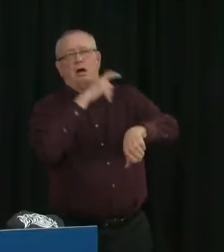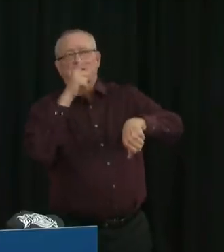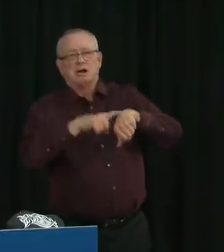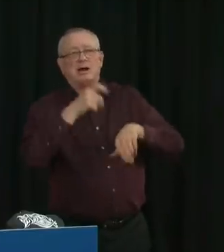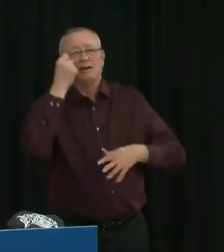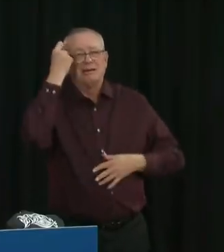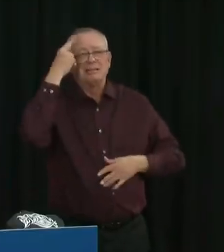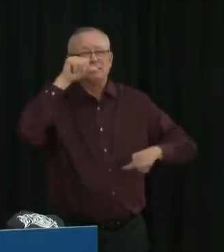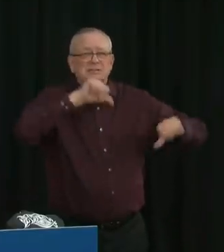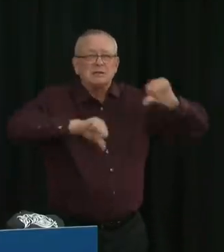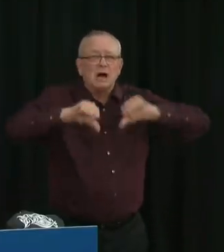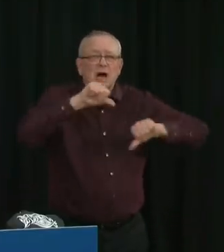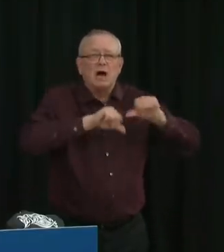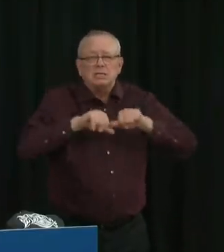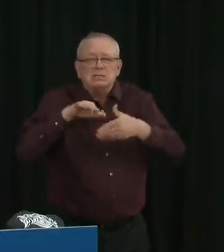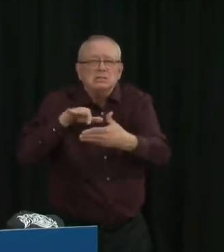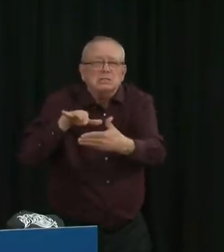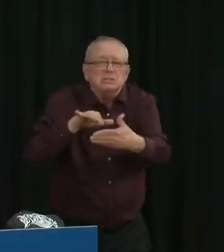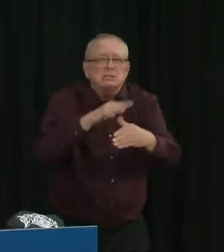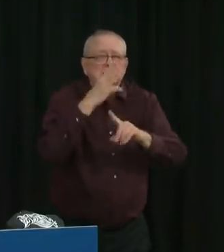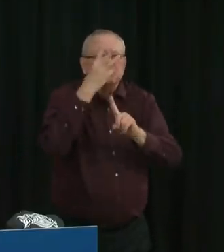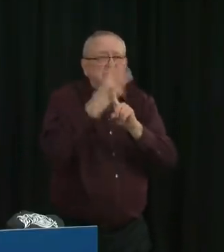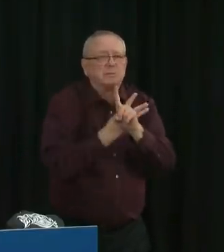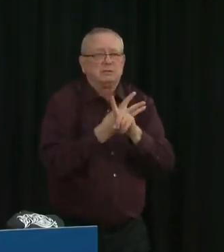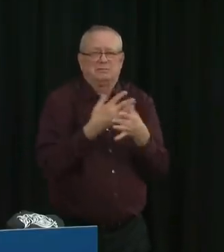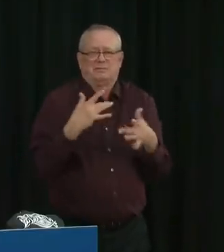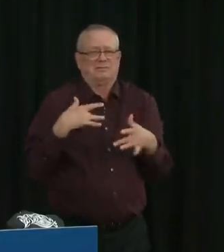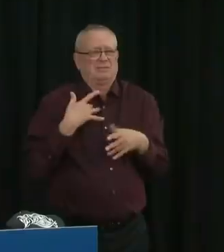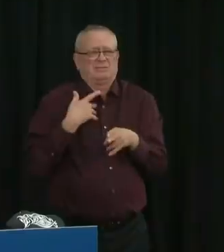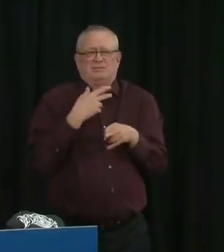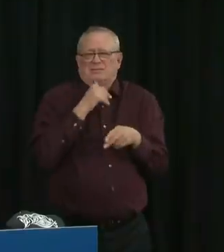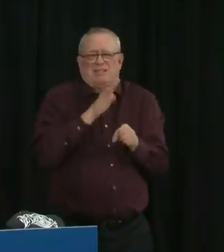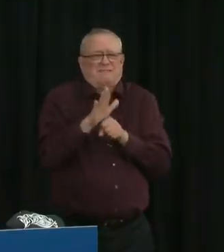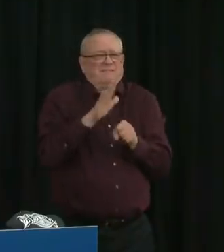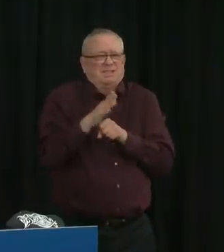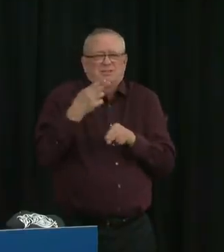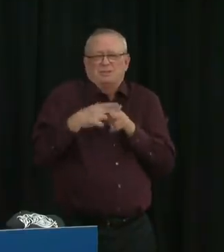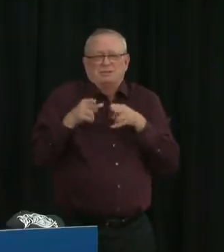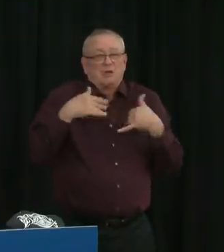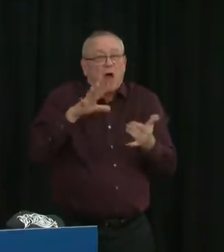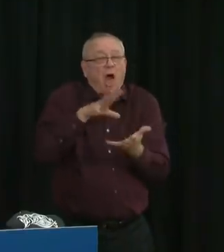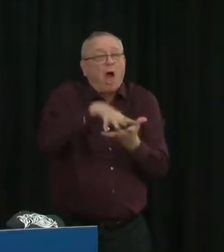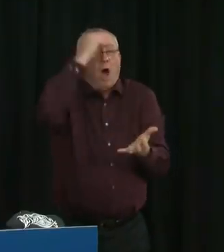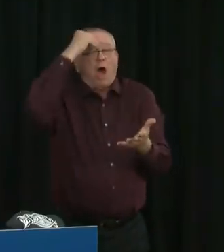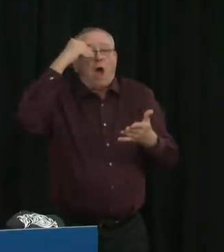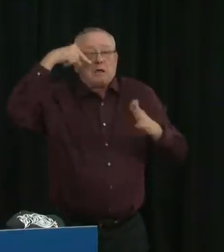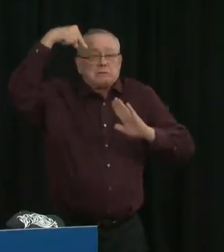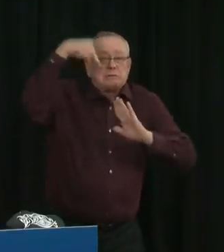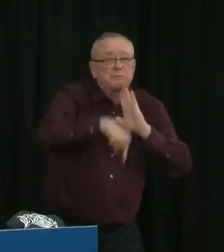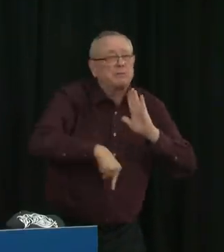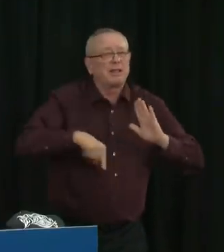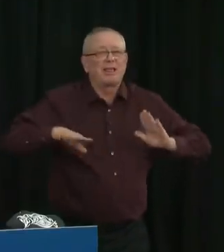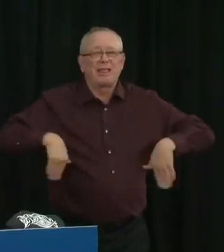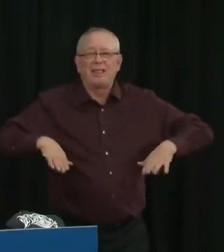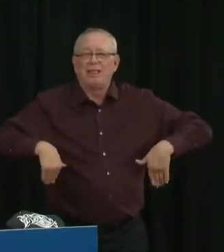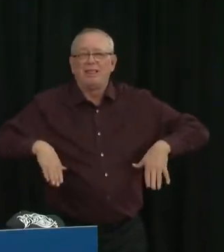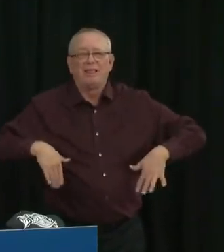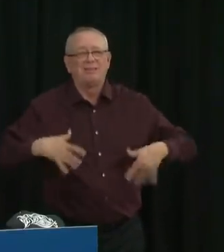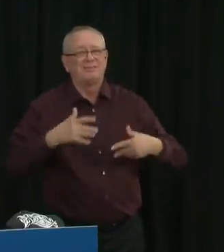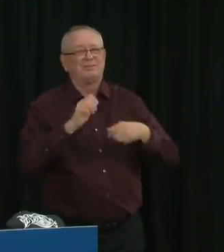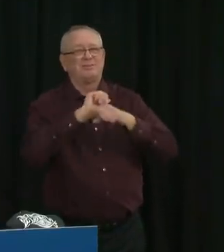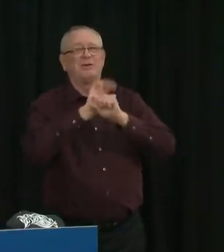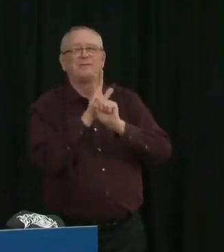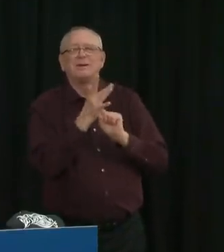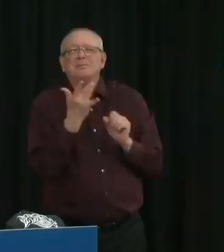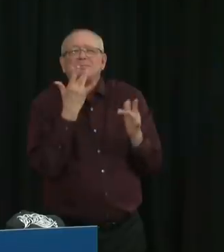affects the body in the long term, these are still early days. The virus does not discriminate, and it can have long